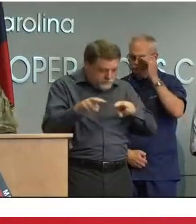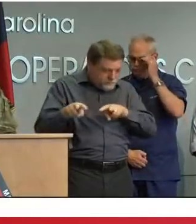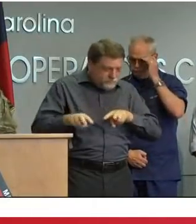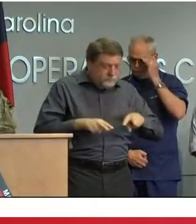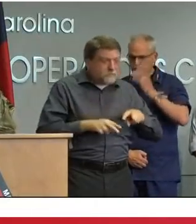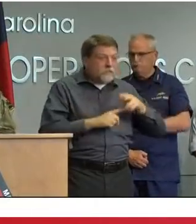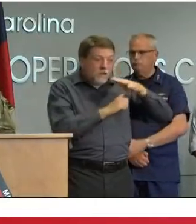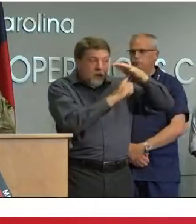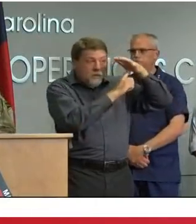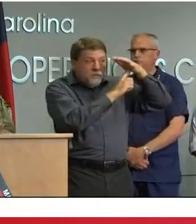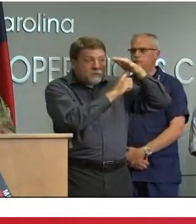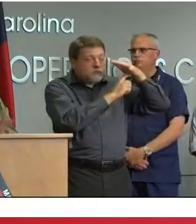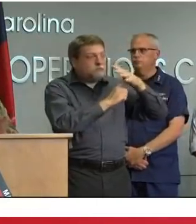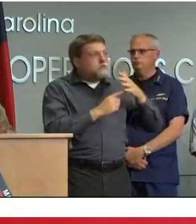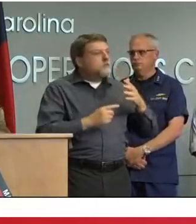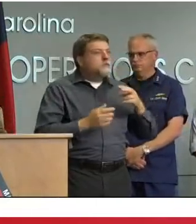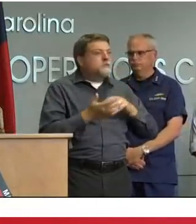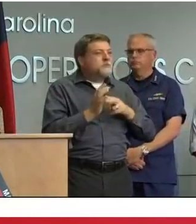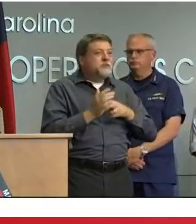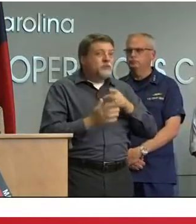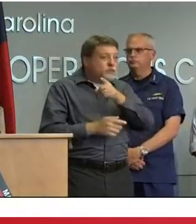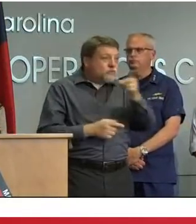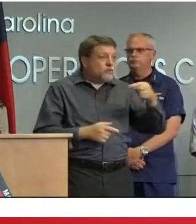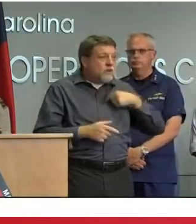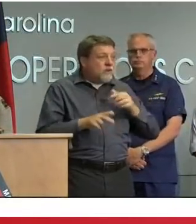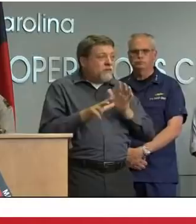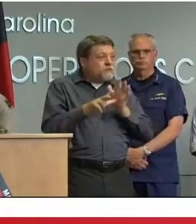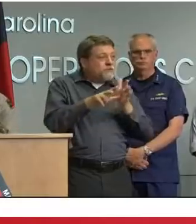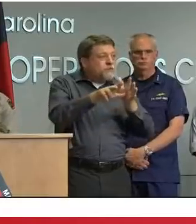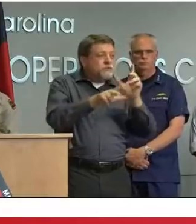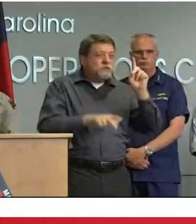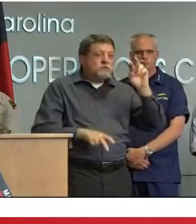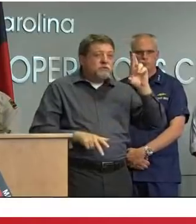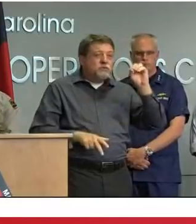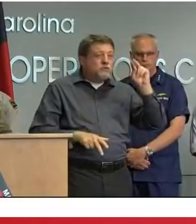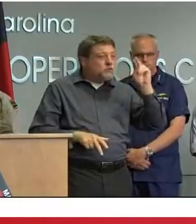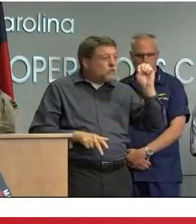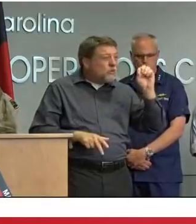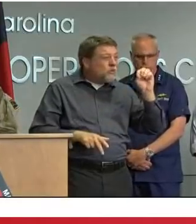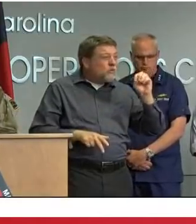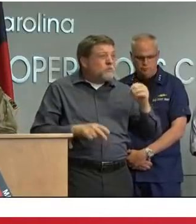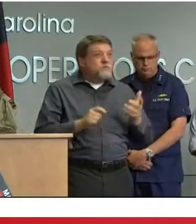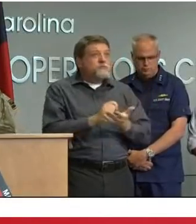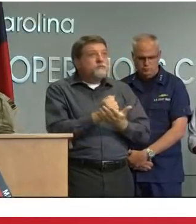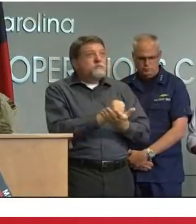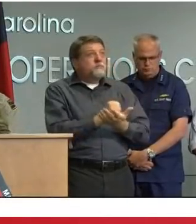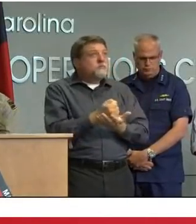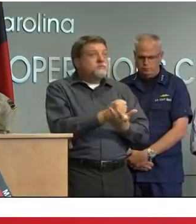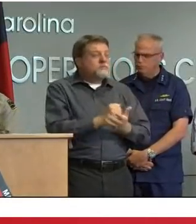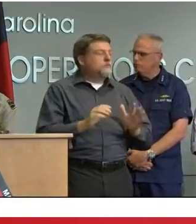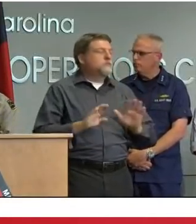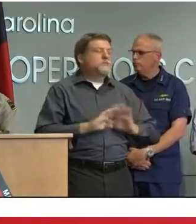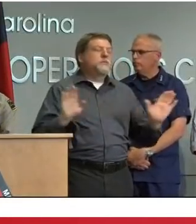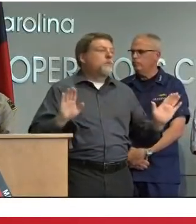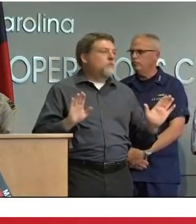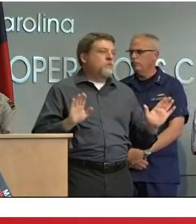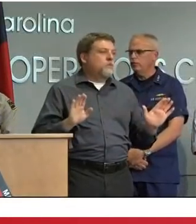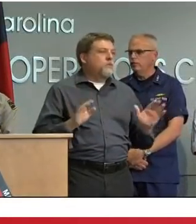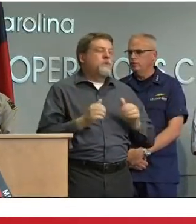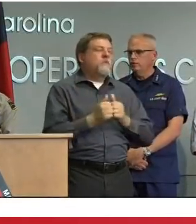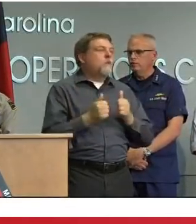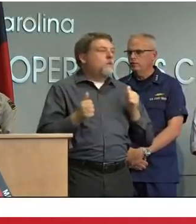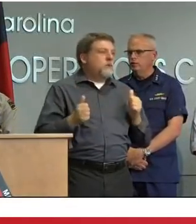paramount that that we maintain drones if anybody has them or owns them if we could keep them grounded because if drones are flying then we're perhaps not flying